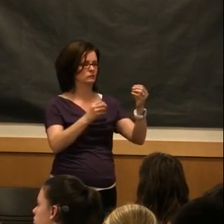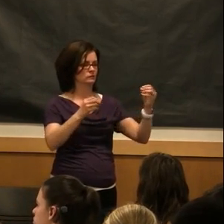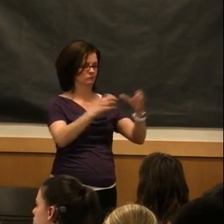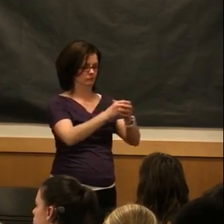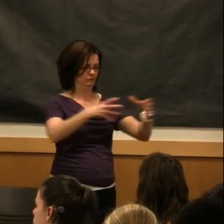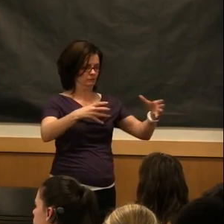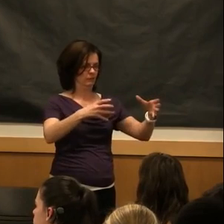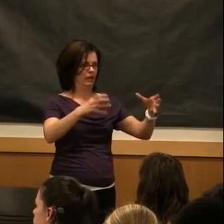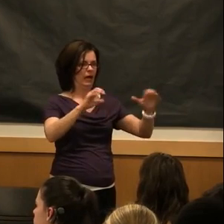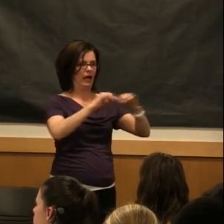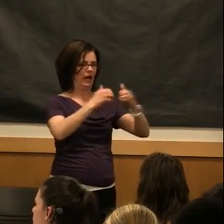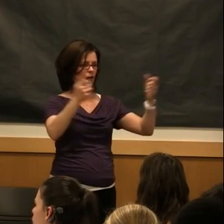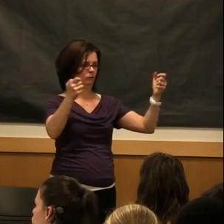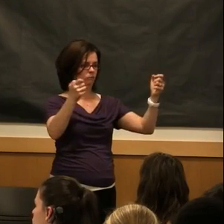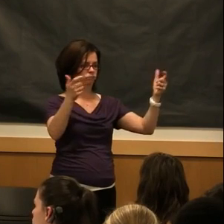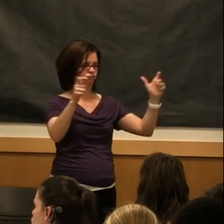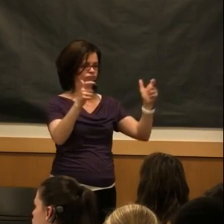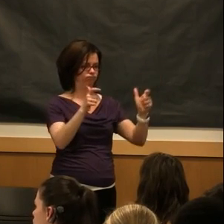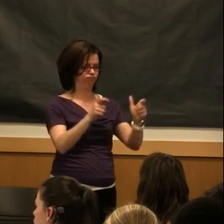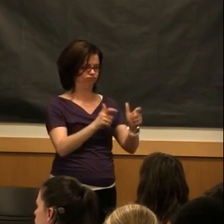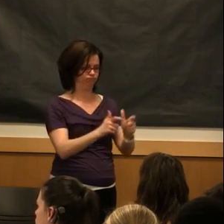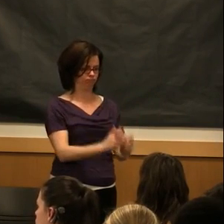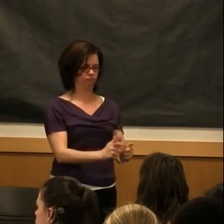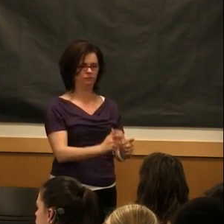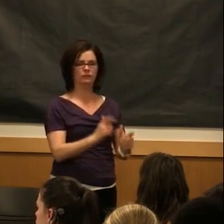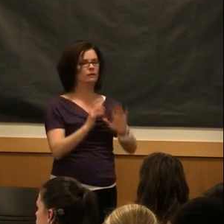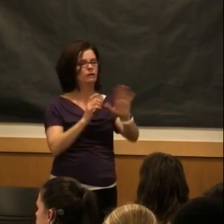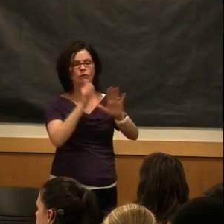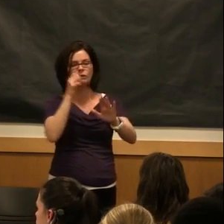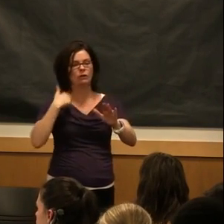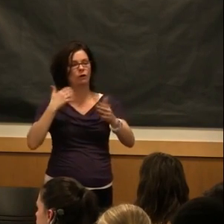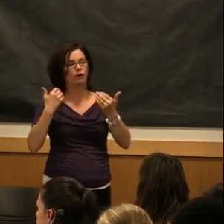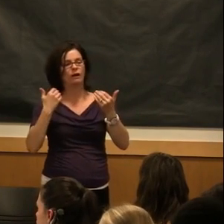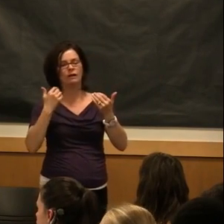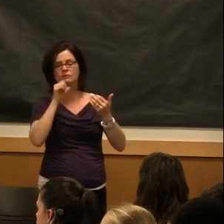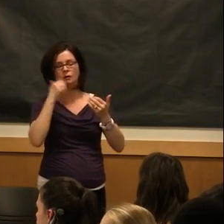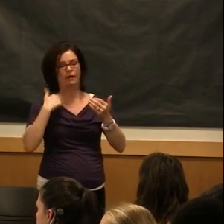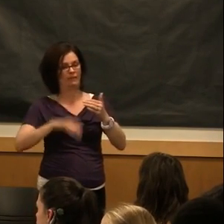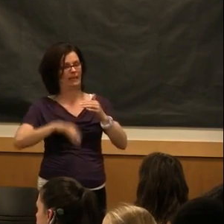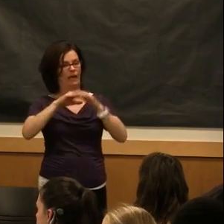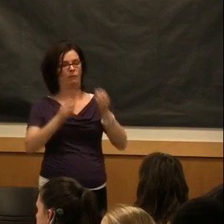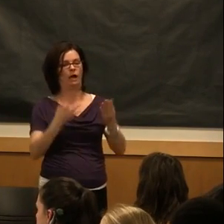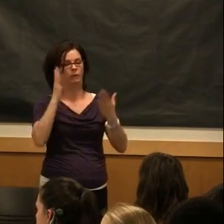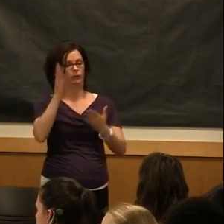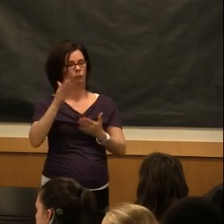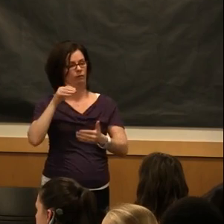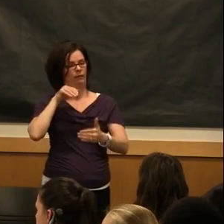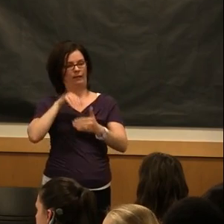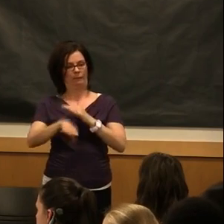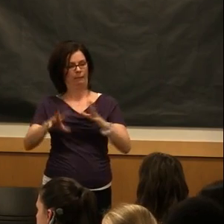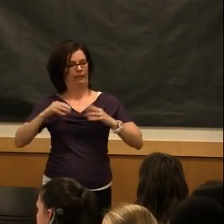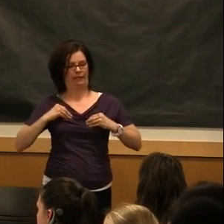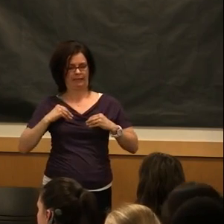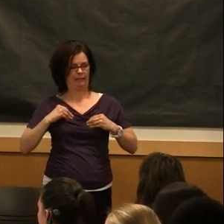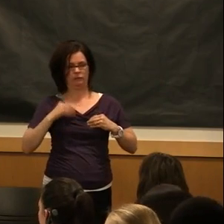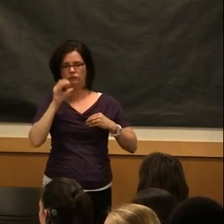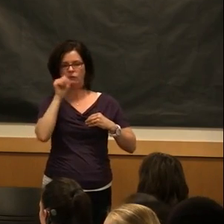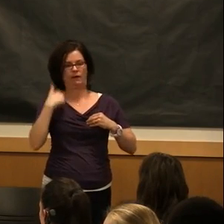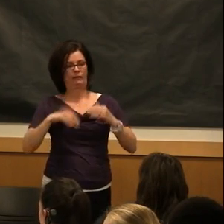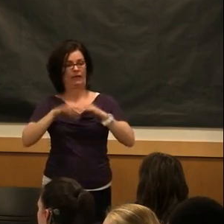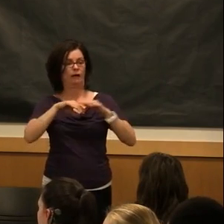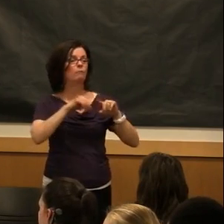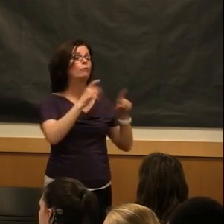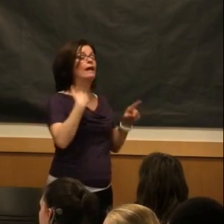do not have a cap on how many students will admit. We do have requirements, and as long as students are meeting those requirements, we're going to admit you.